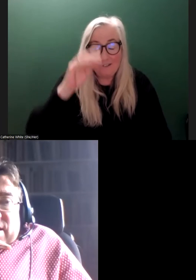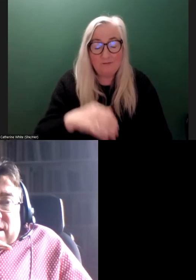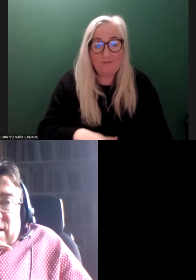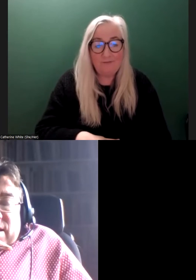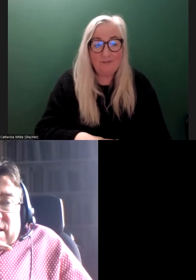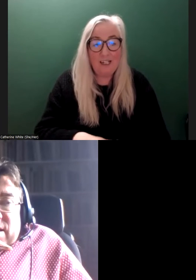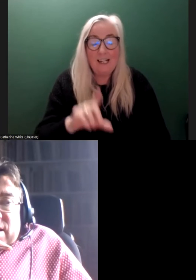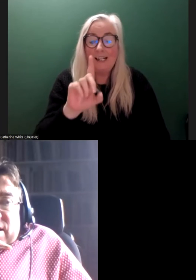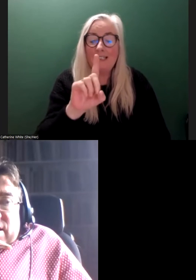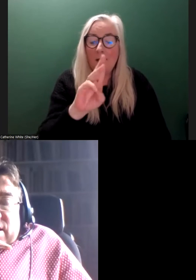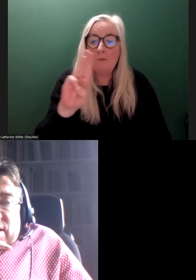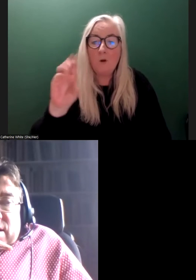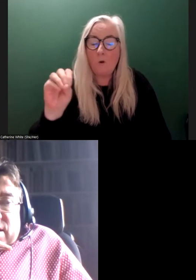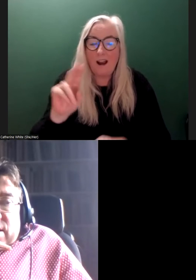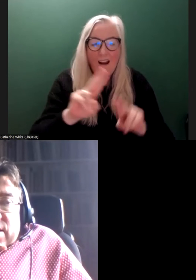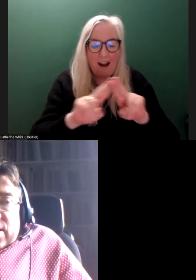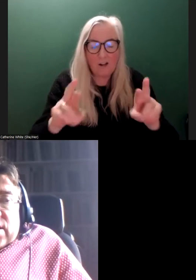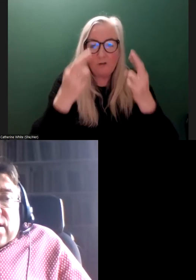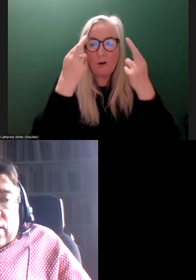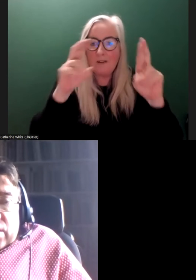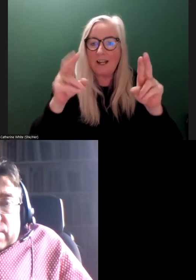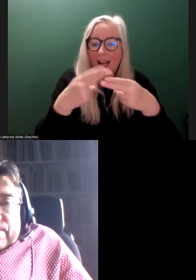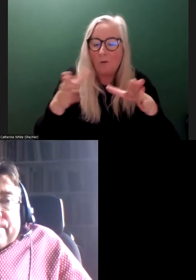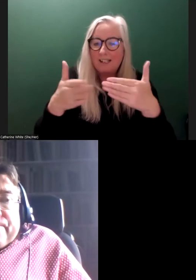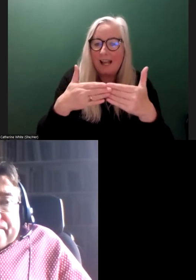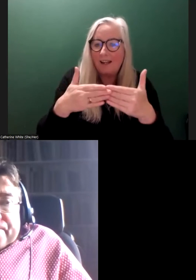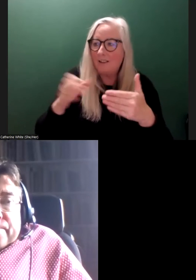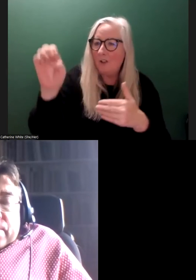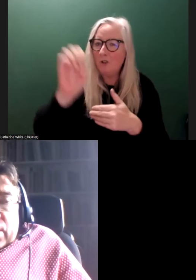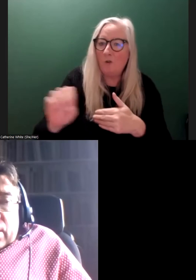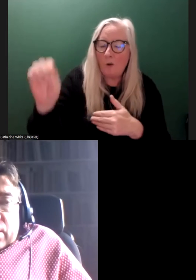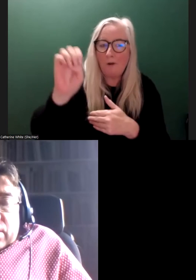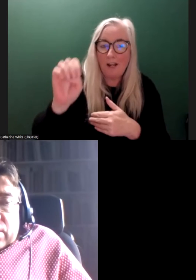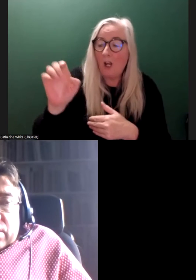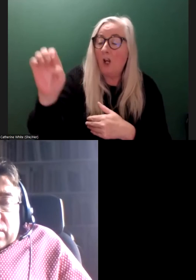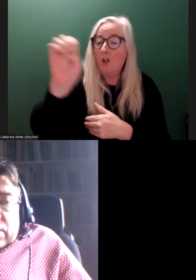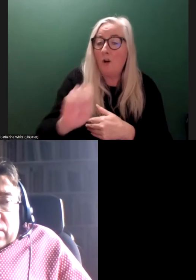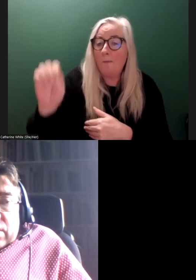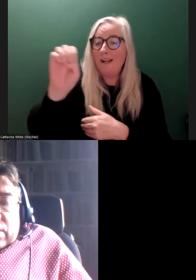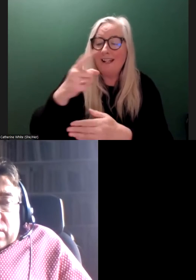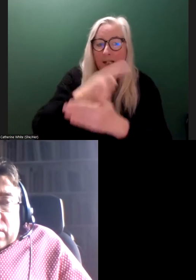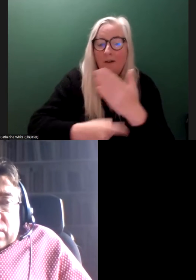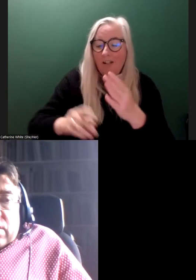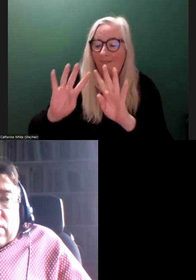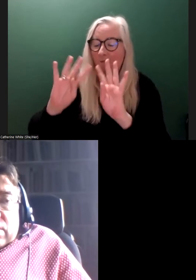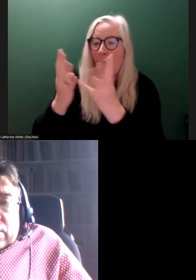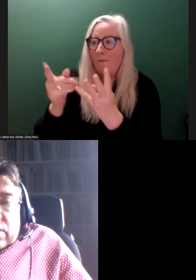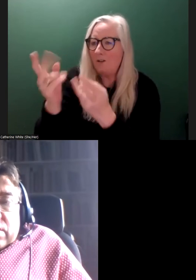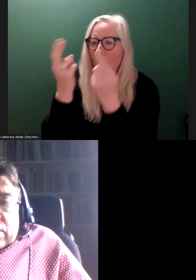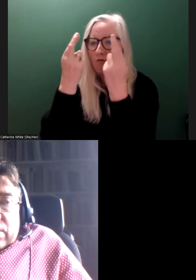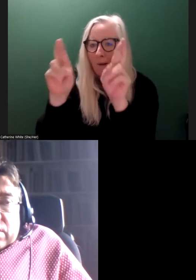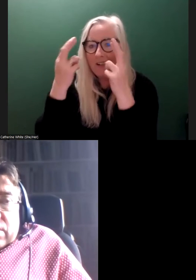DPOs are not represented outside of Europe in the European Disability Forum. The European Disability Forum is the representative organisation